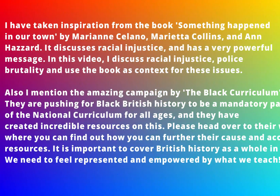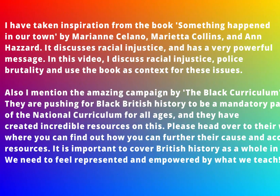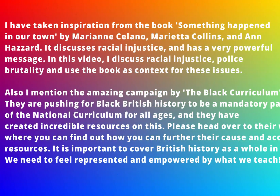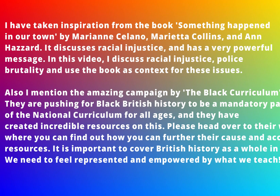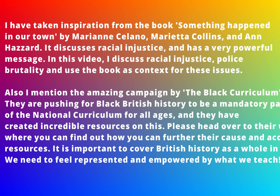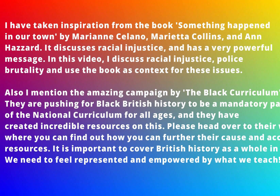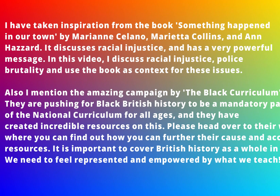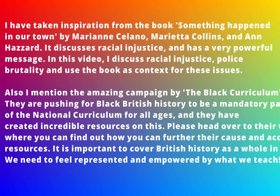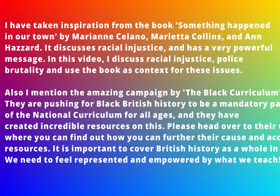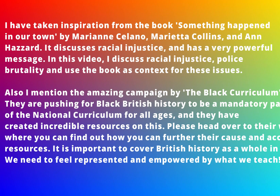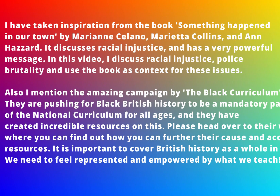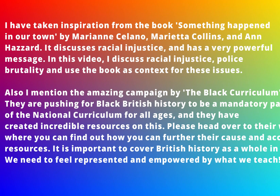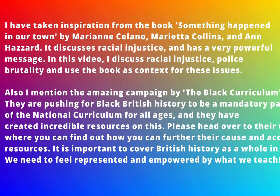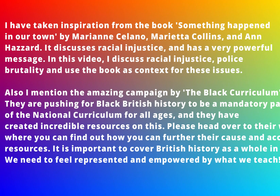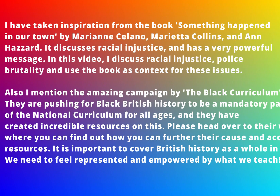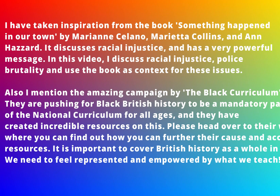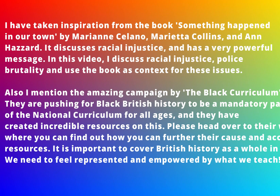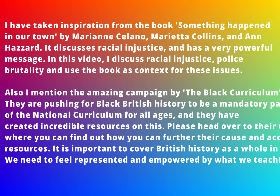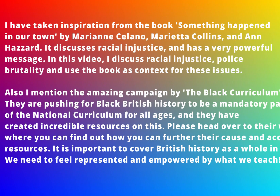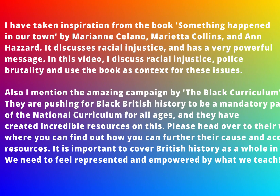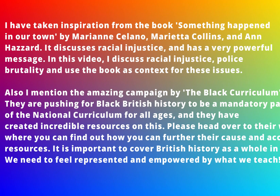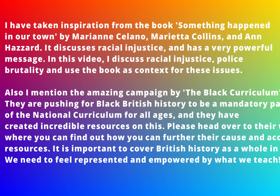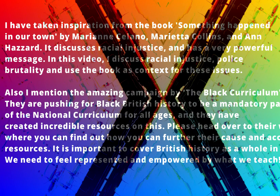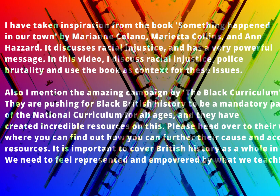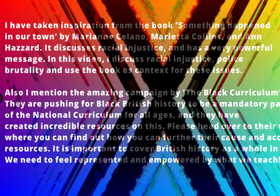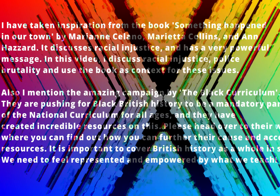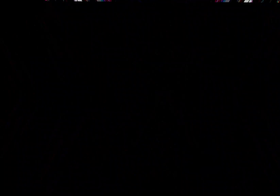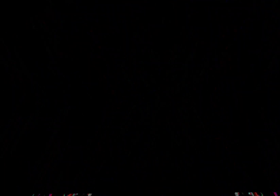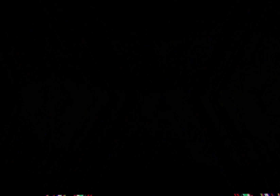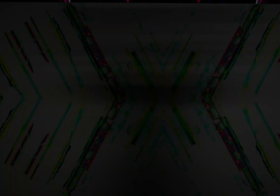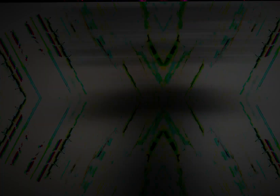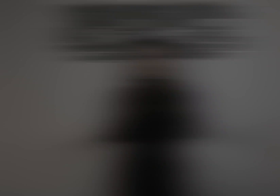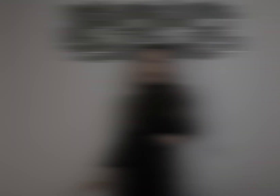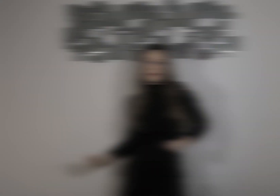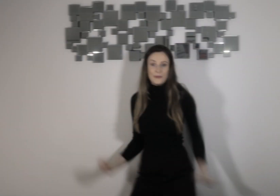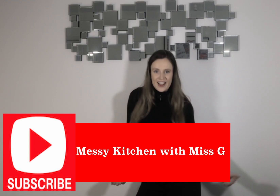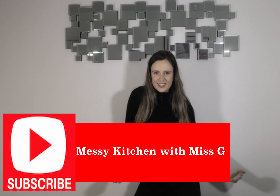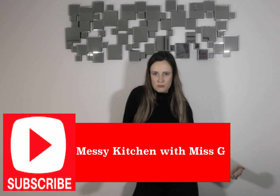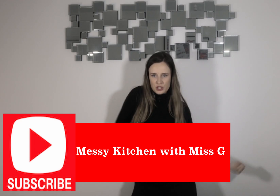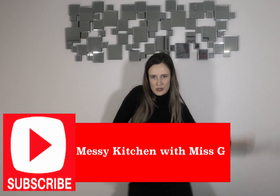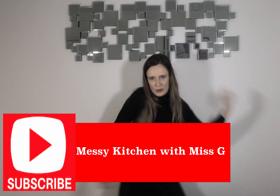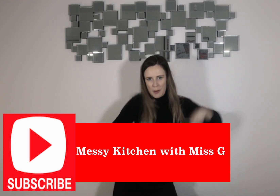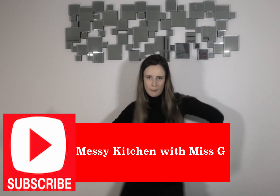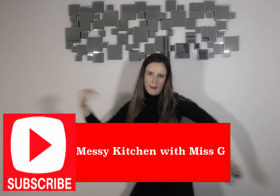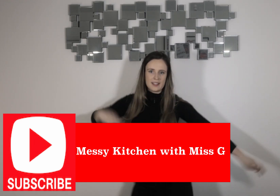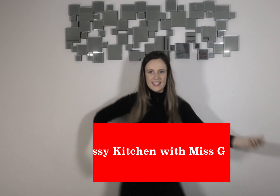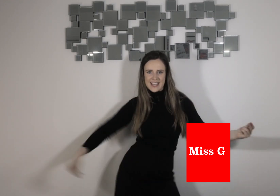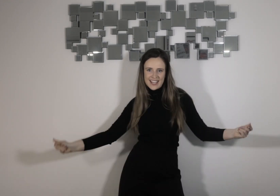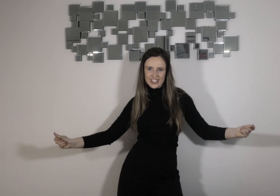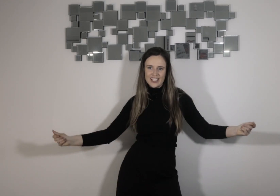Warning. Warning. Warning. Warning. Welcome to the Messy Kitchen.